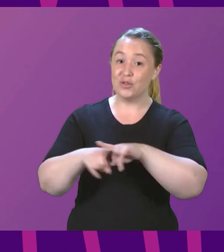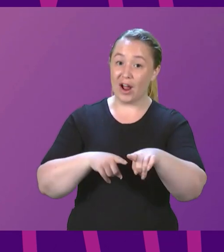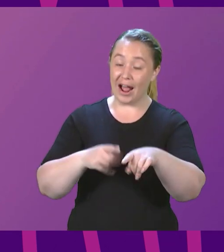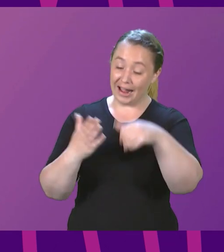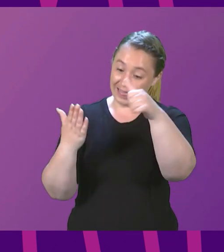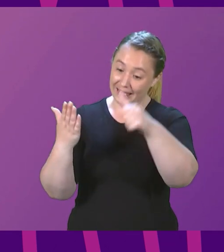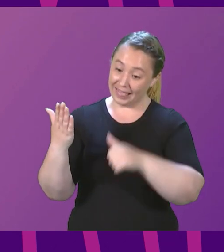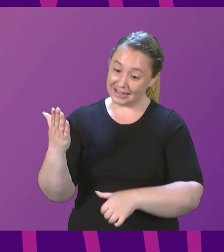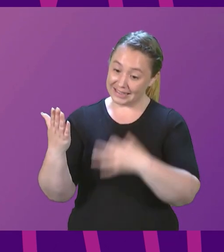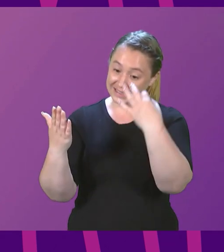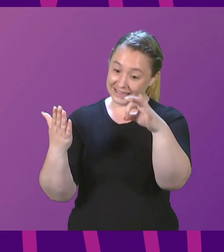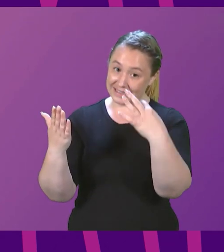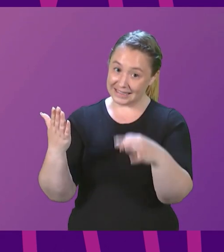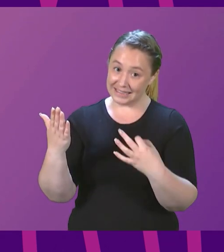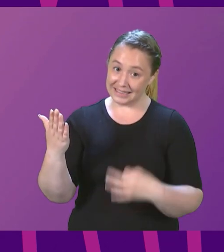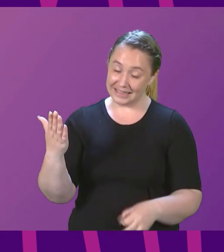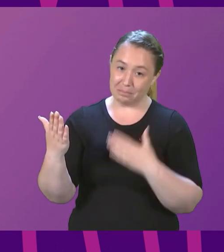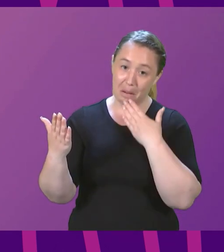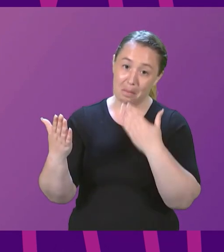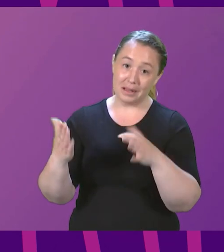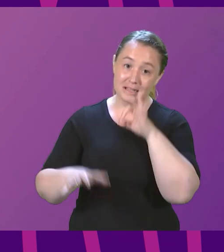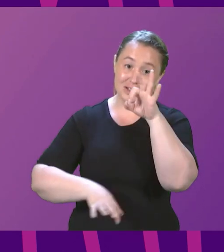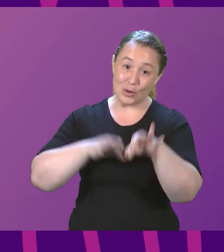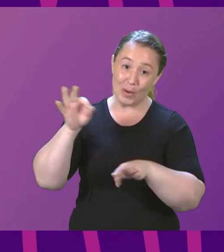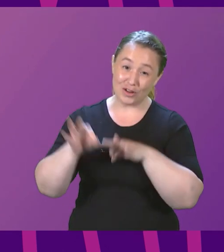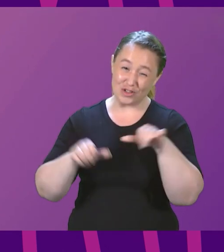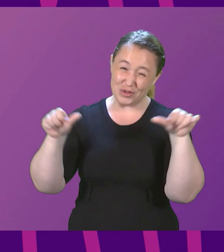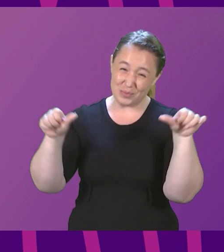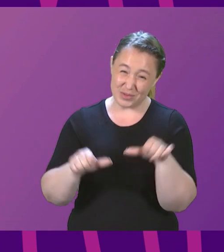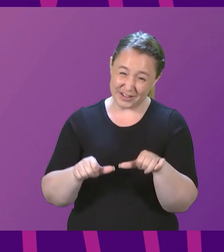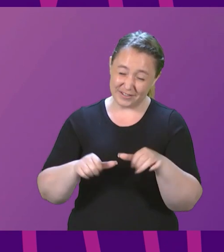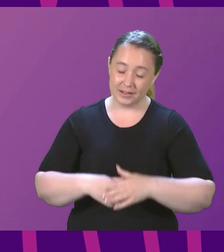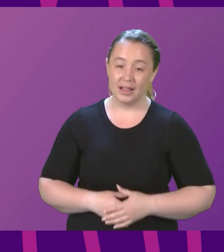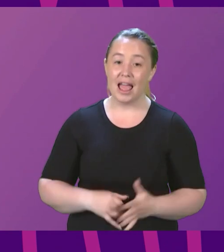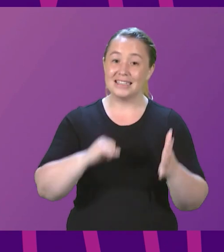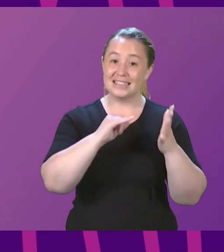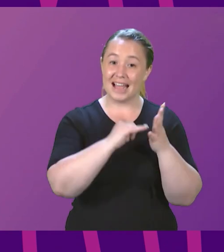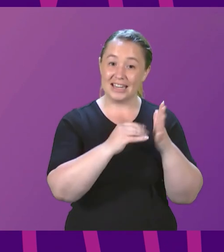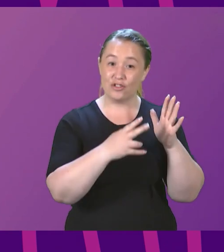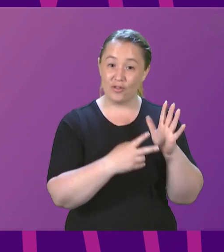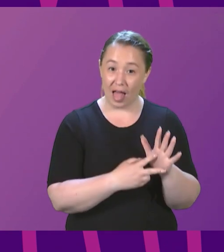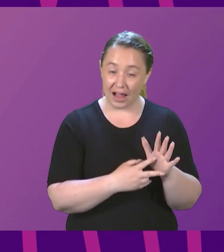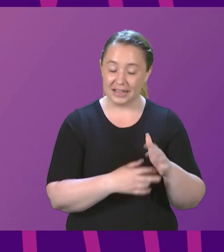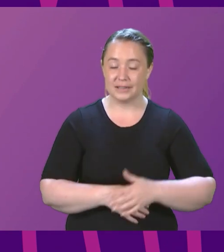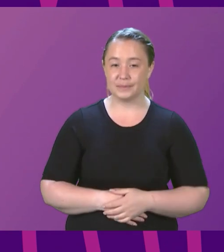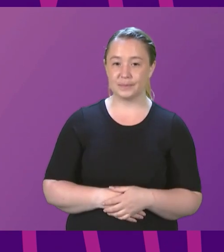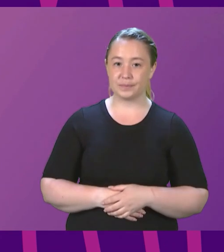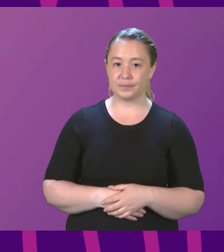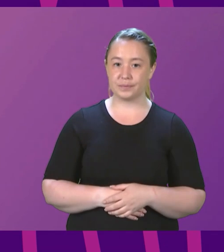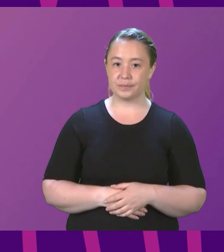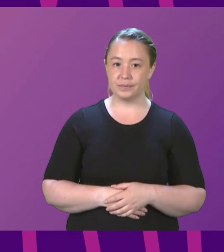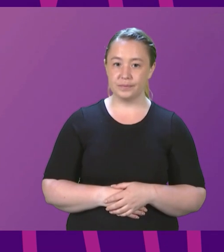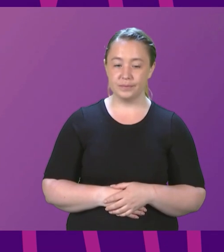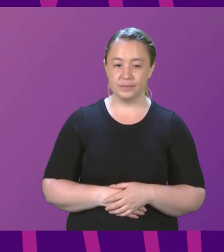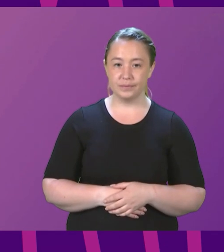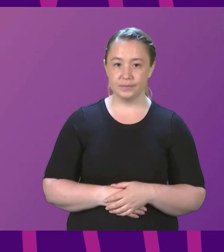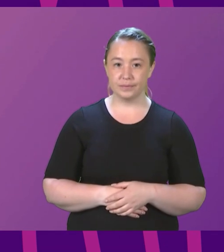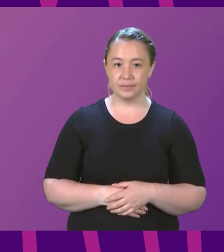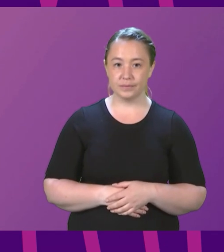would be grateful for more concise questions and responses. call Sandesh Gulhani to be followed by Joe Fitzpatrick.